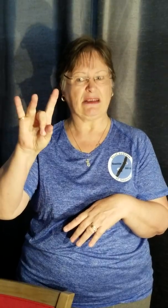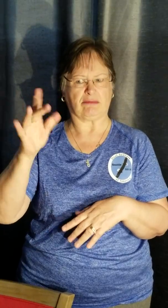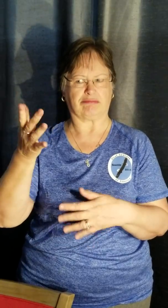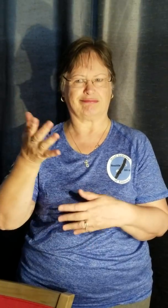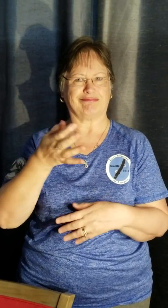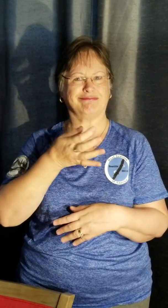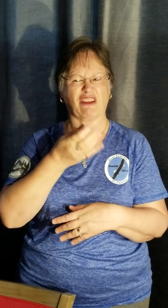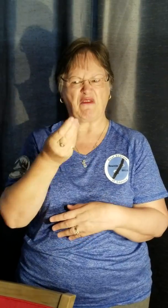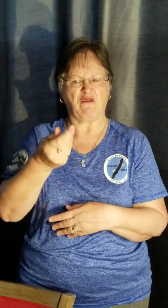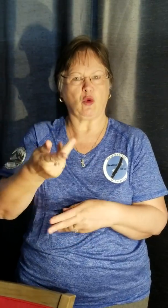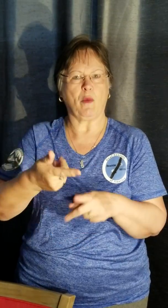Re feliz.